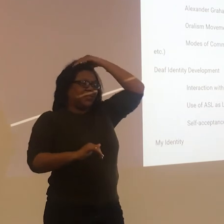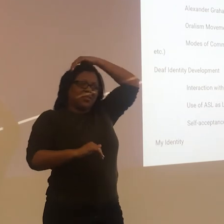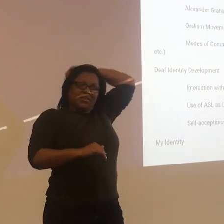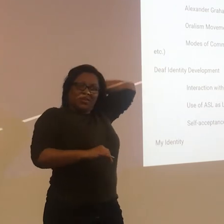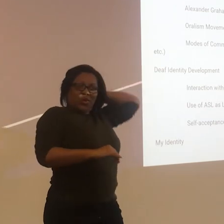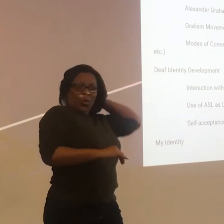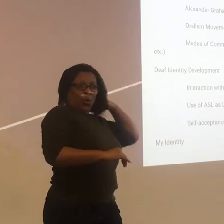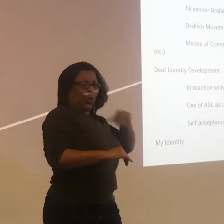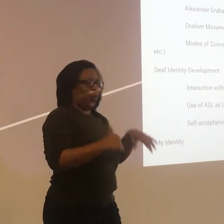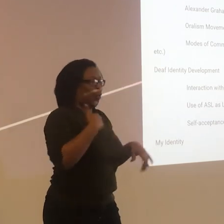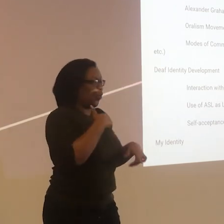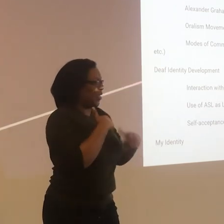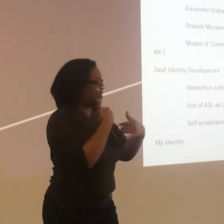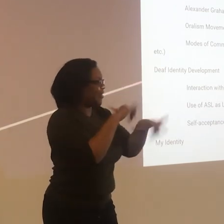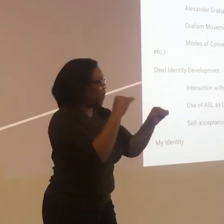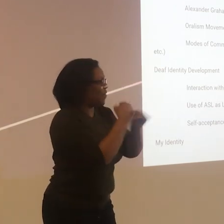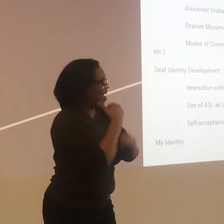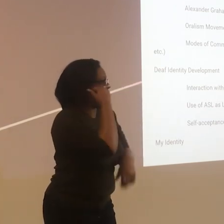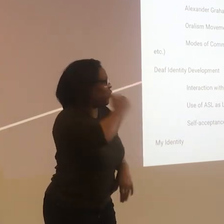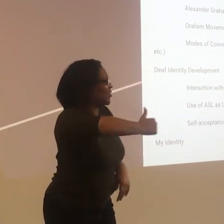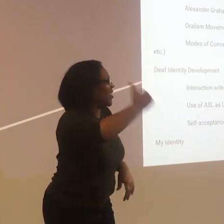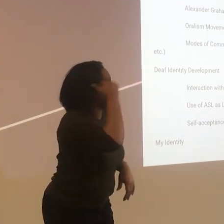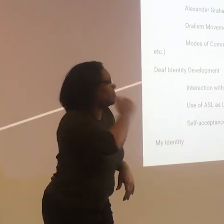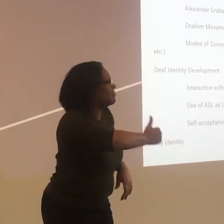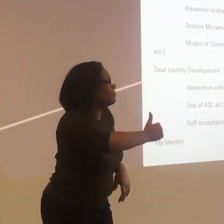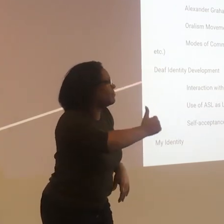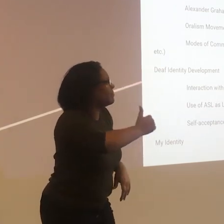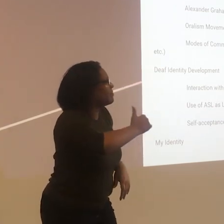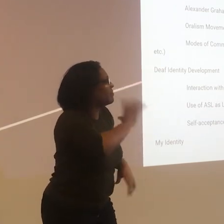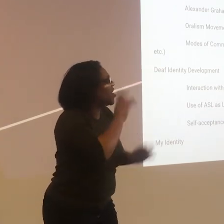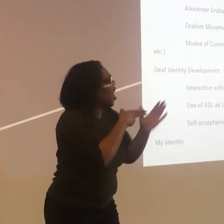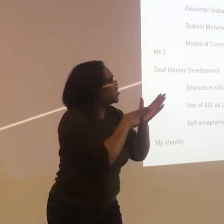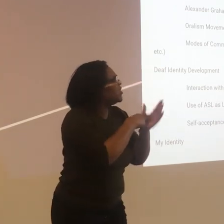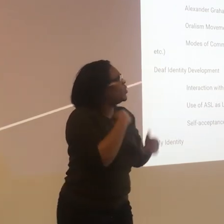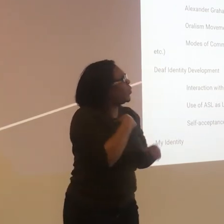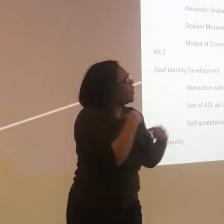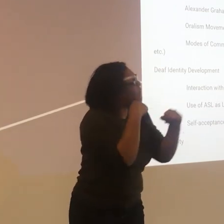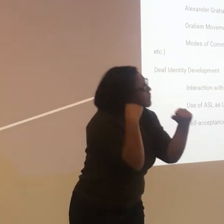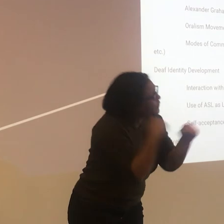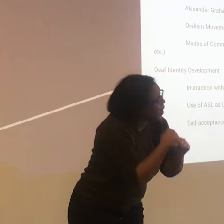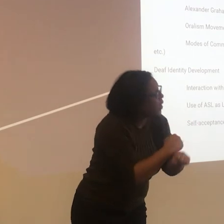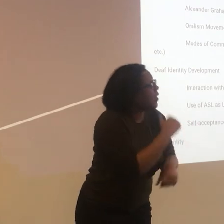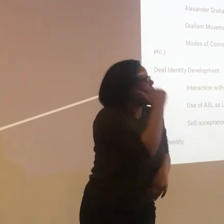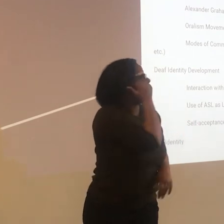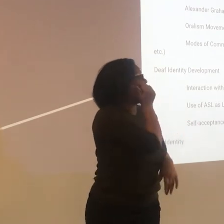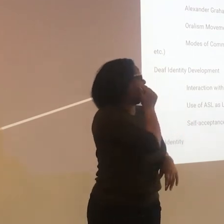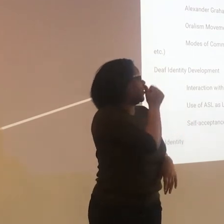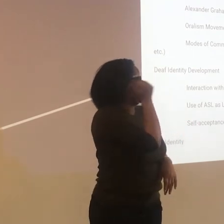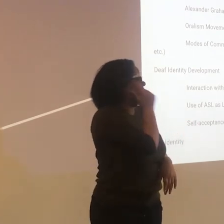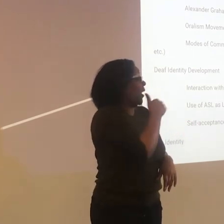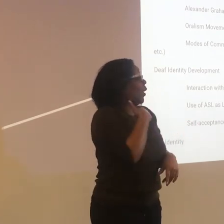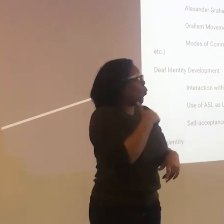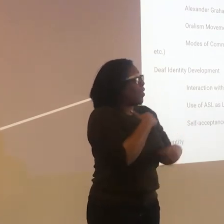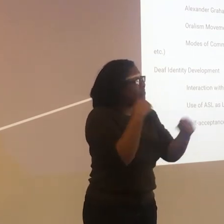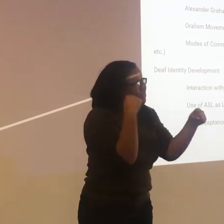Just give Okay. We're still fighting every day. Honestly, we're fighting every day.